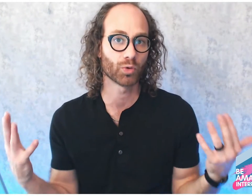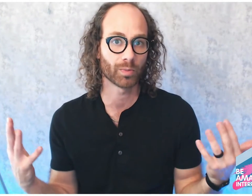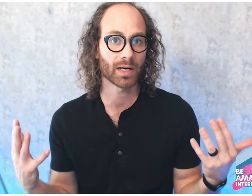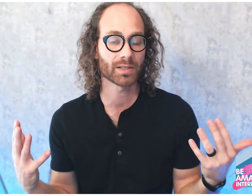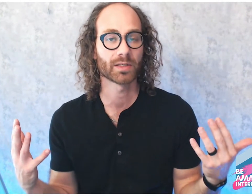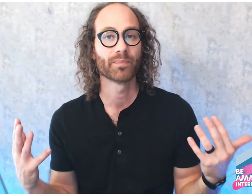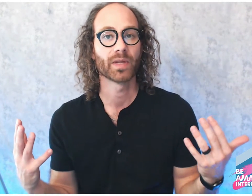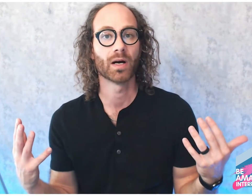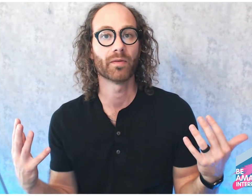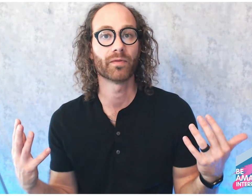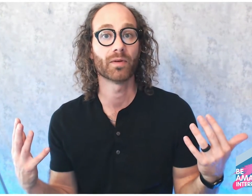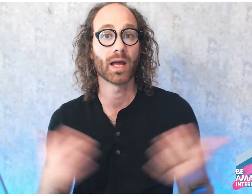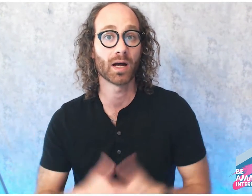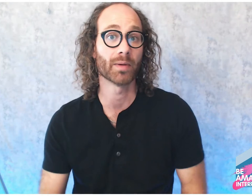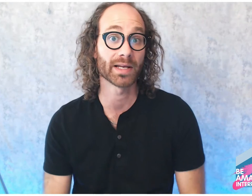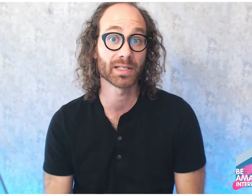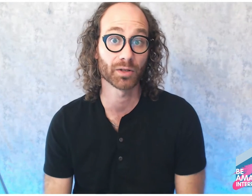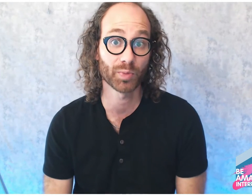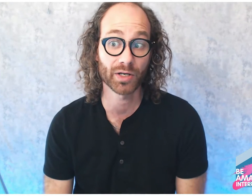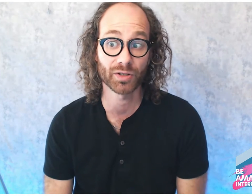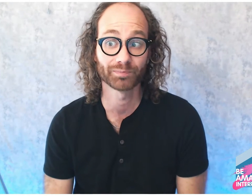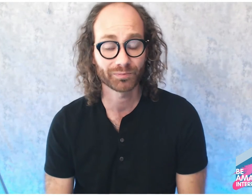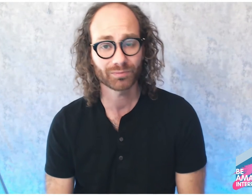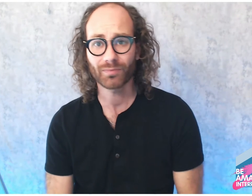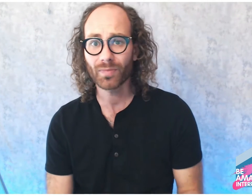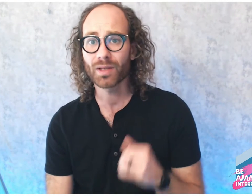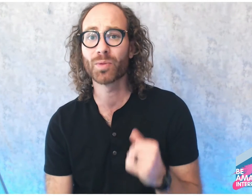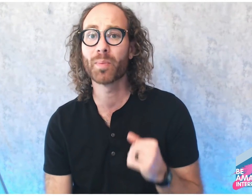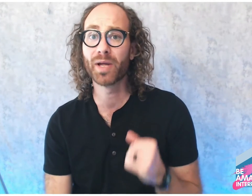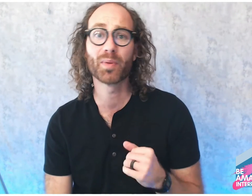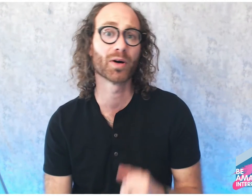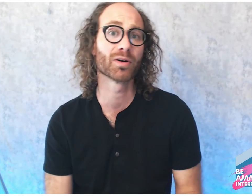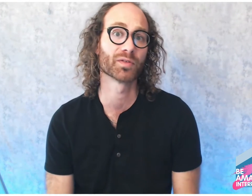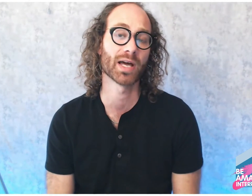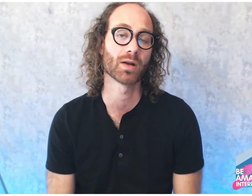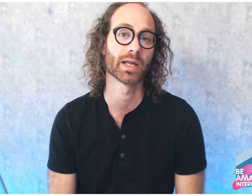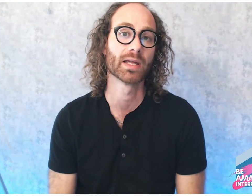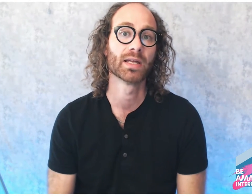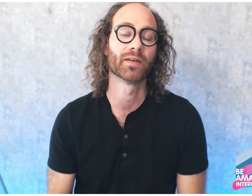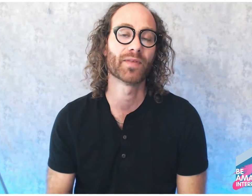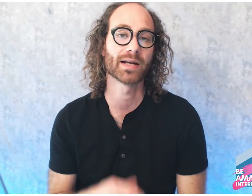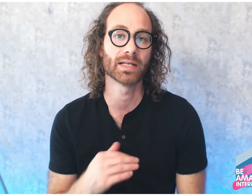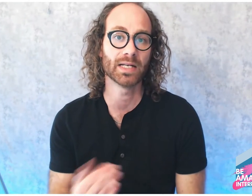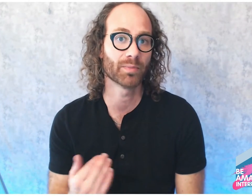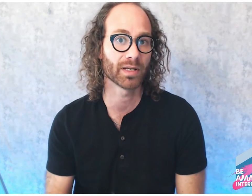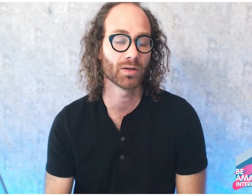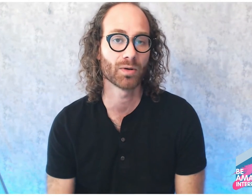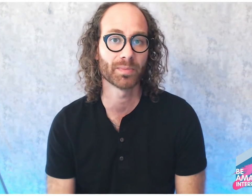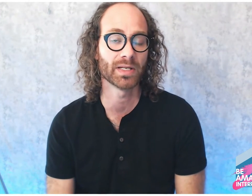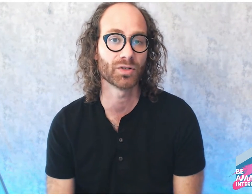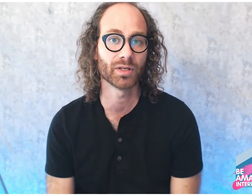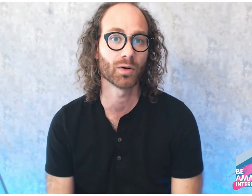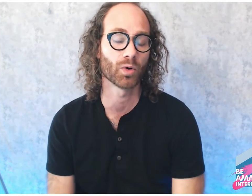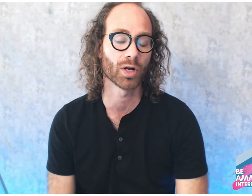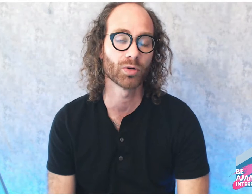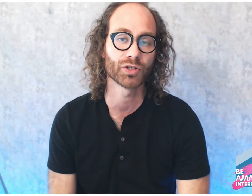of ASL expression. So I'm a big proponent of shadowing. In fact, anybody who I'm teaching or coaching, I